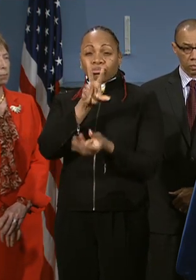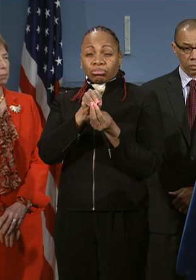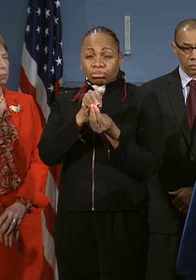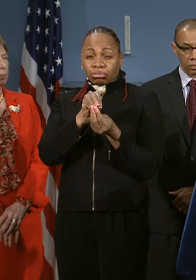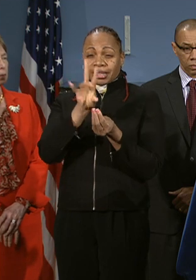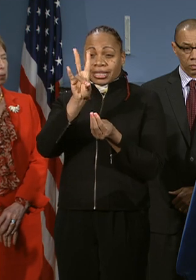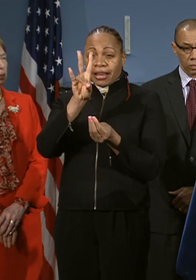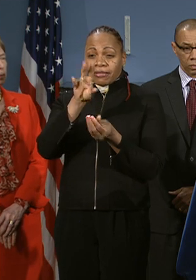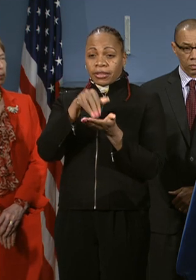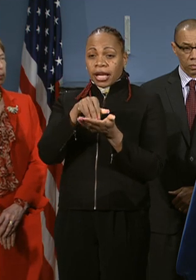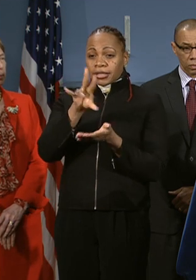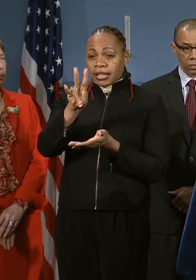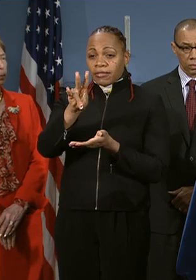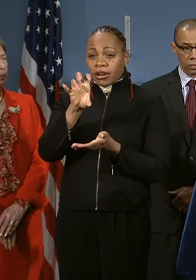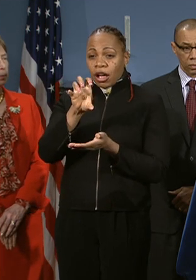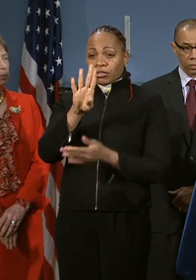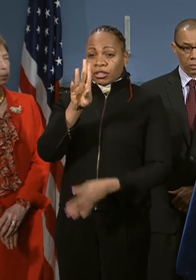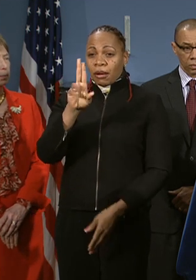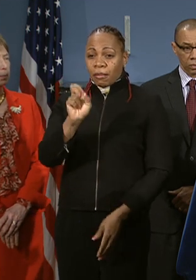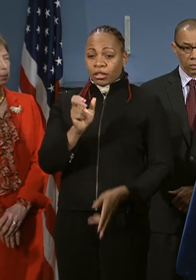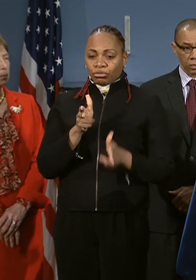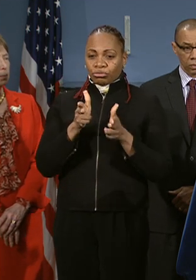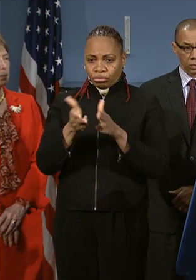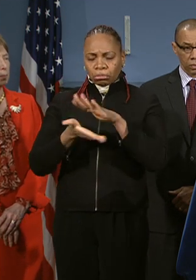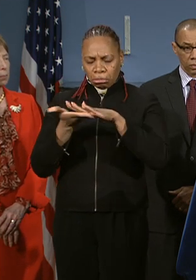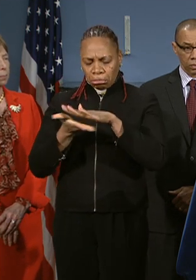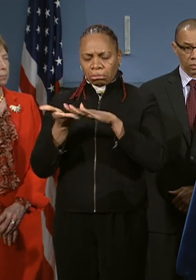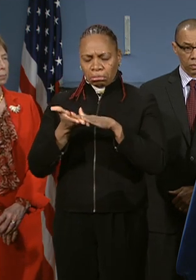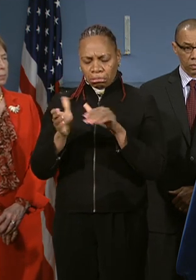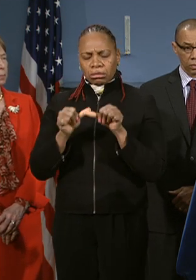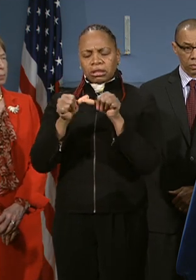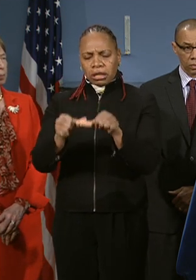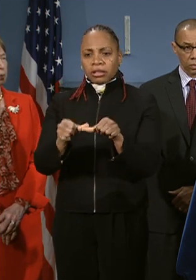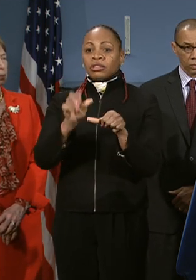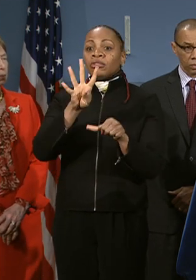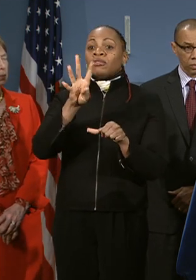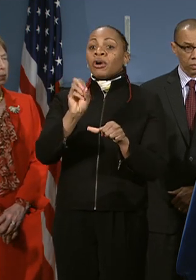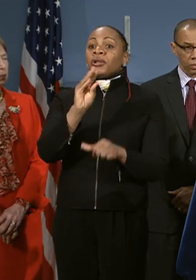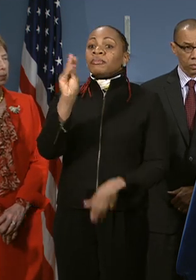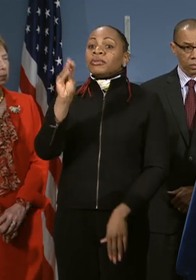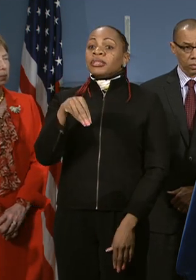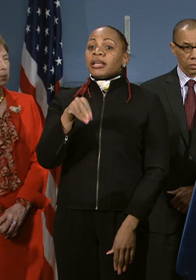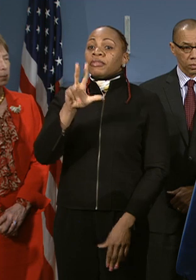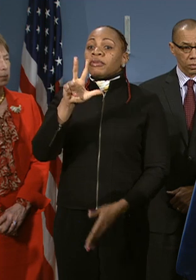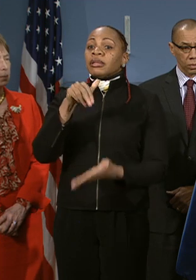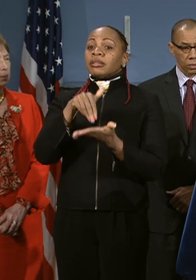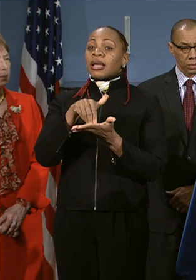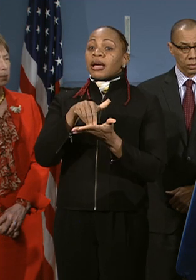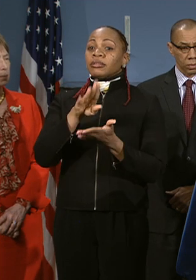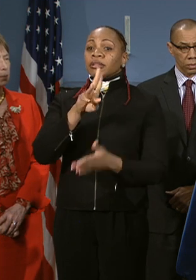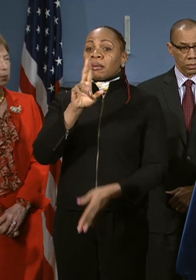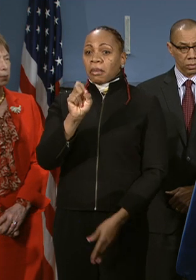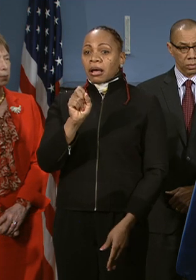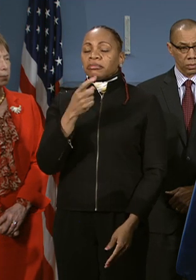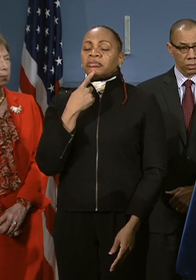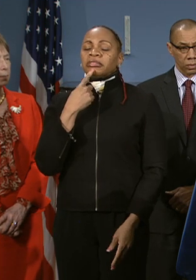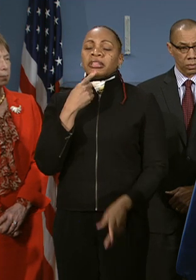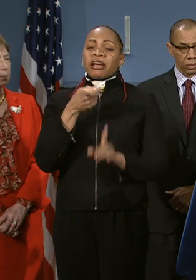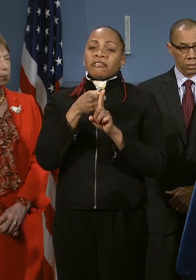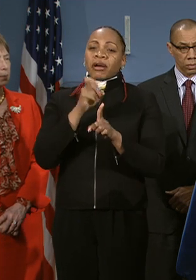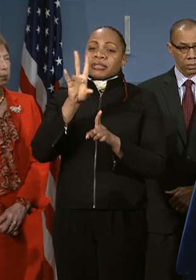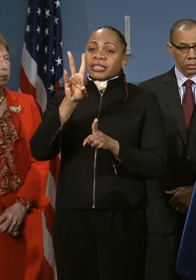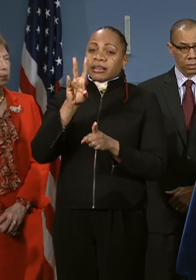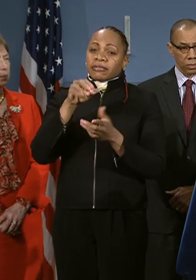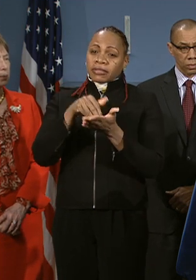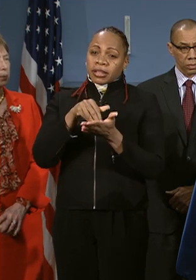7,700 bus routes were running. So, let's say 40%, 3,000 buses out of the 7